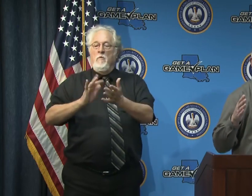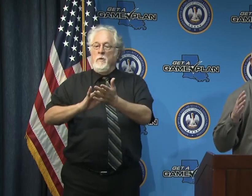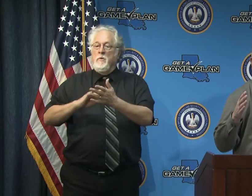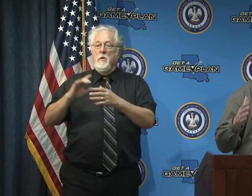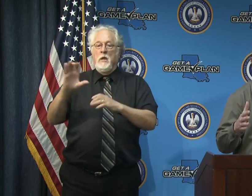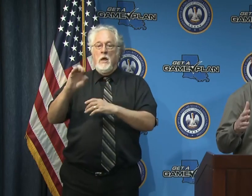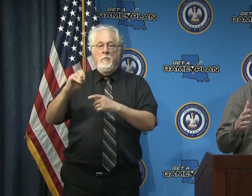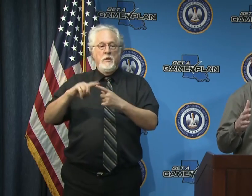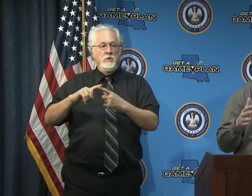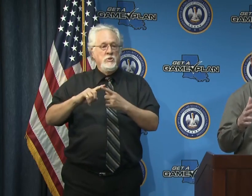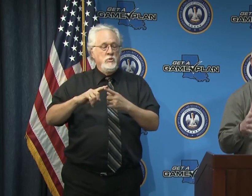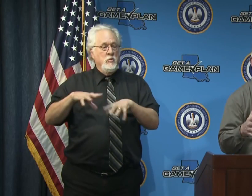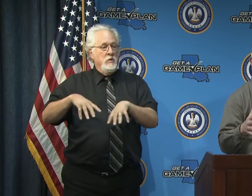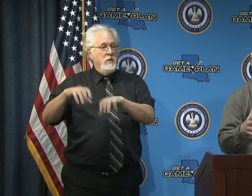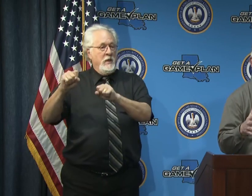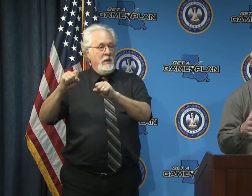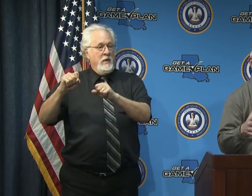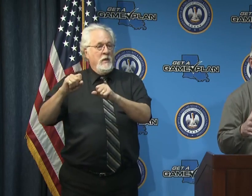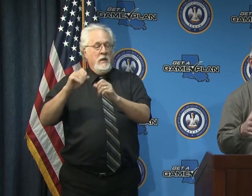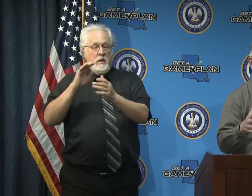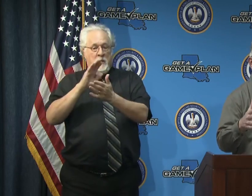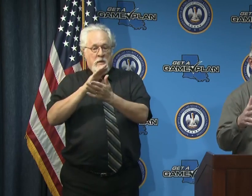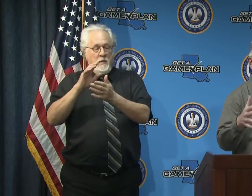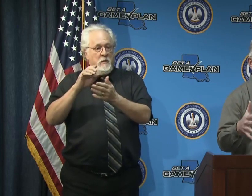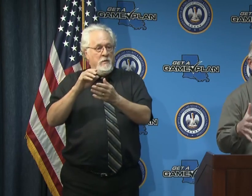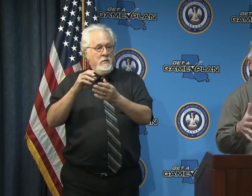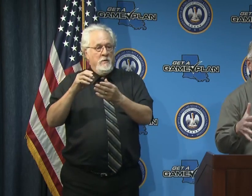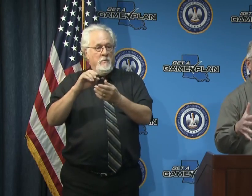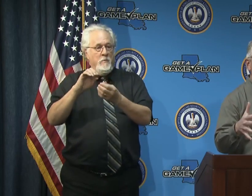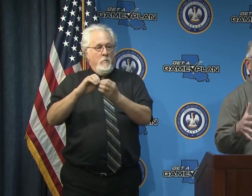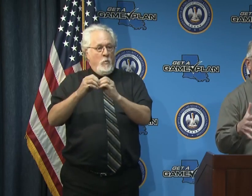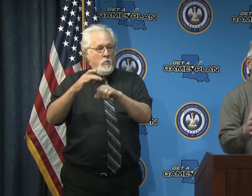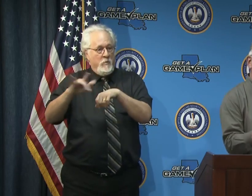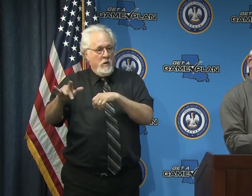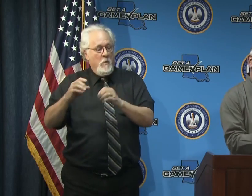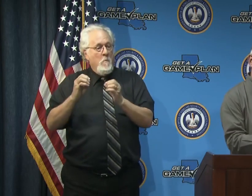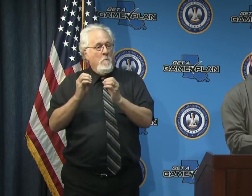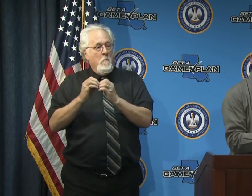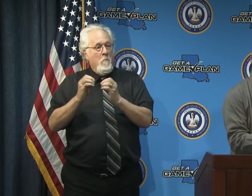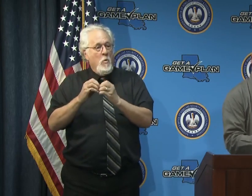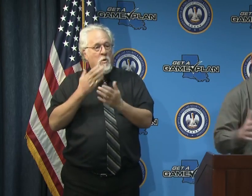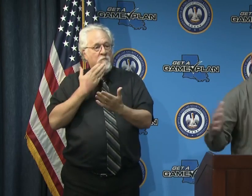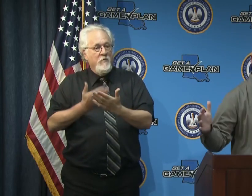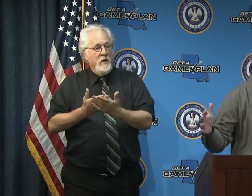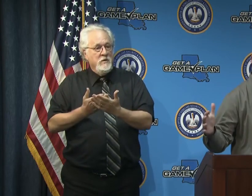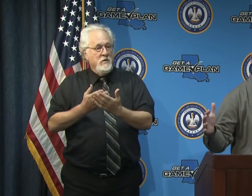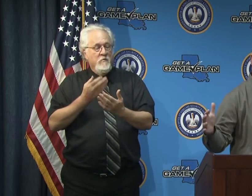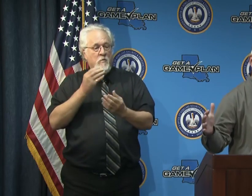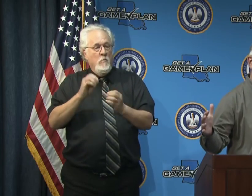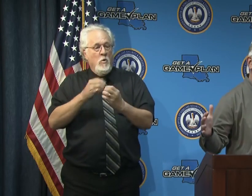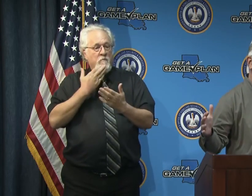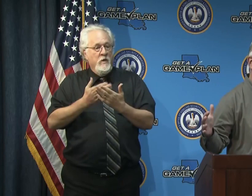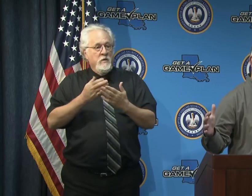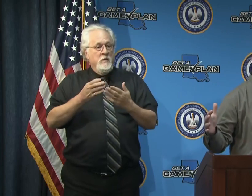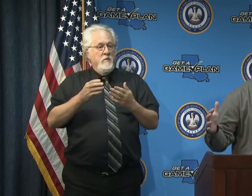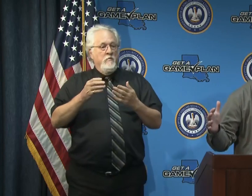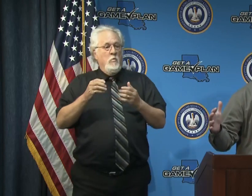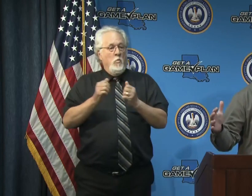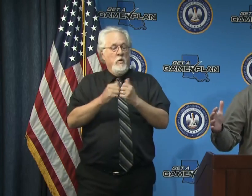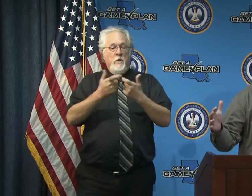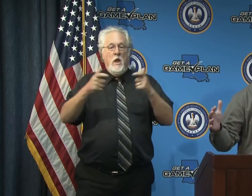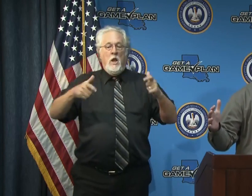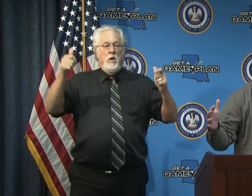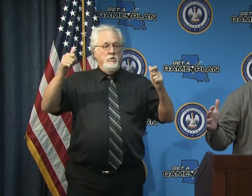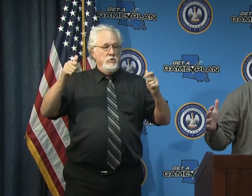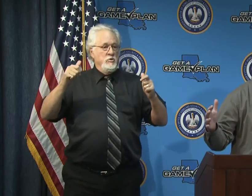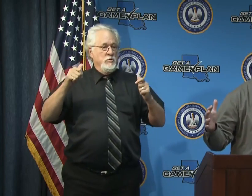opportunity to take that approach refine it and have it be more effective and potentially more effective across a larger um a